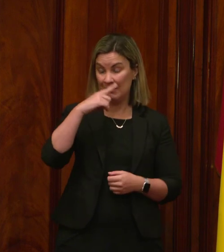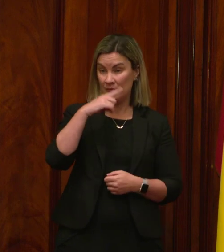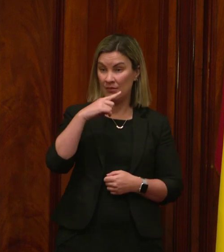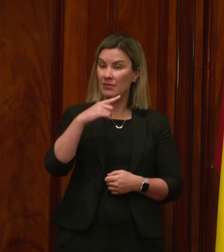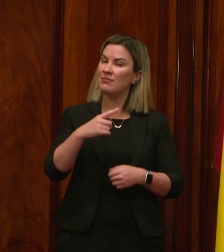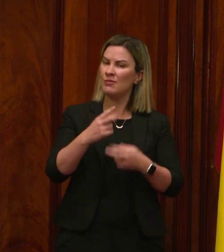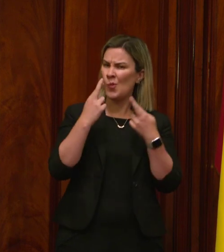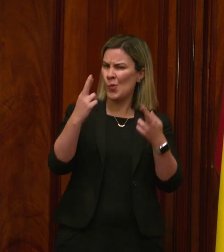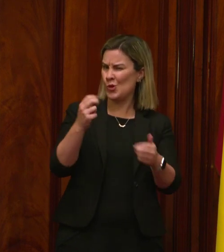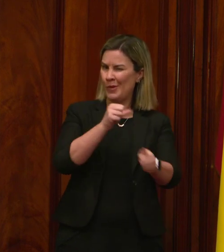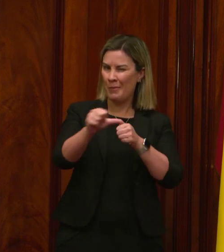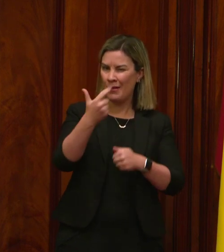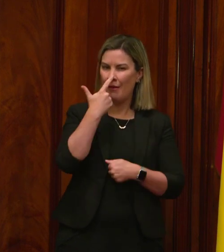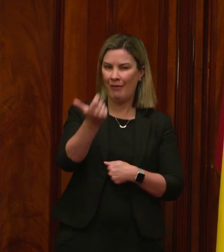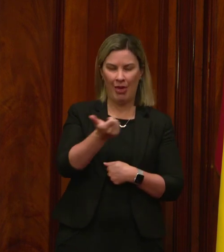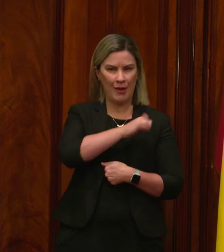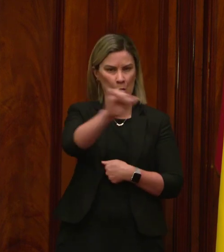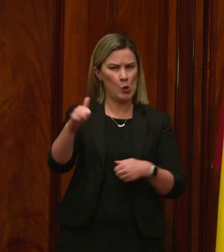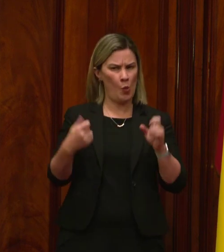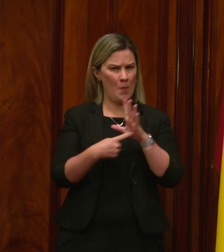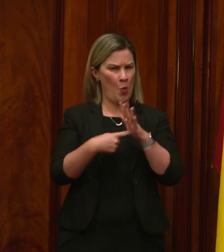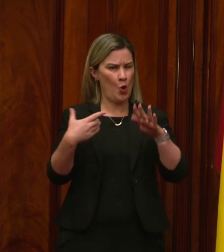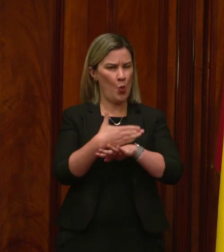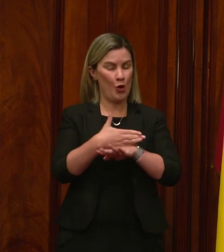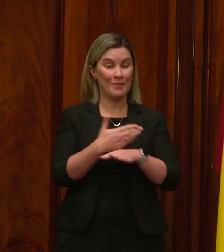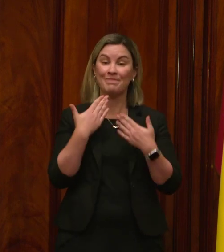in the critical work ahead of you. Thank you.